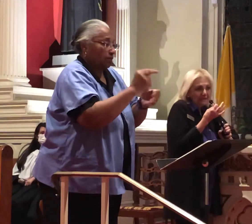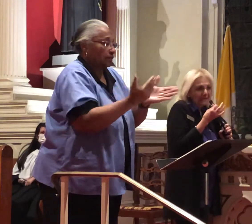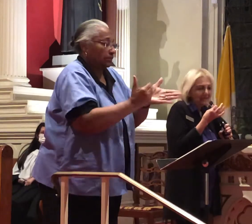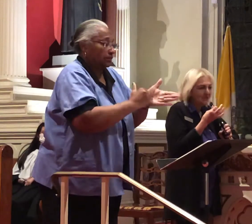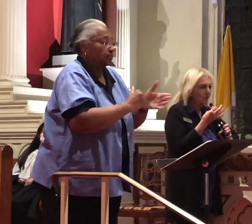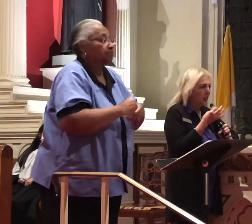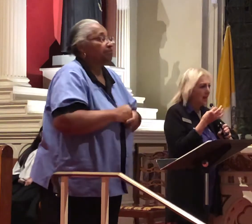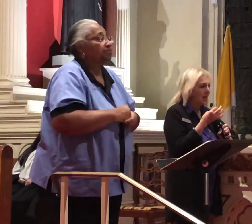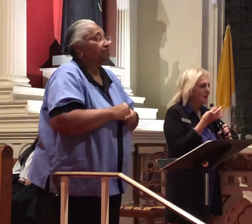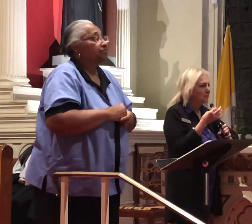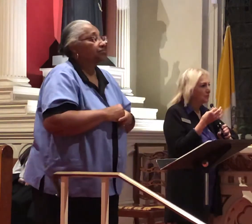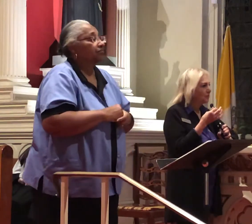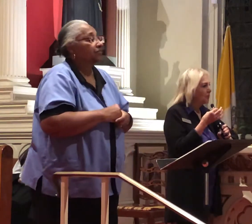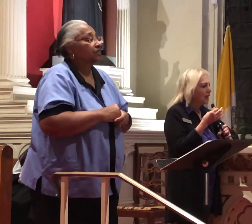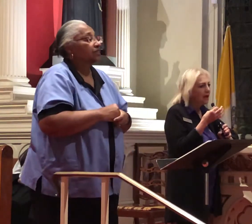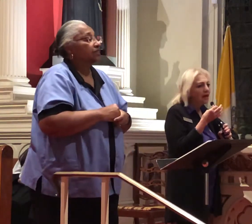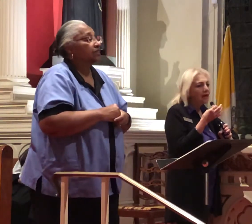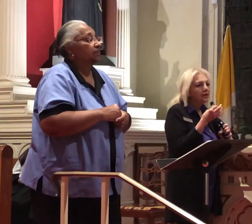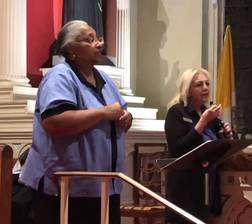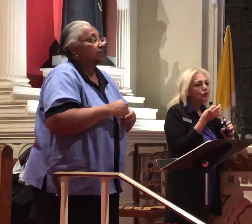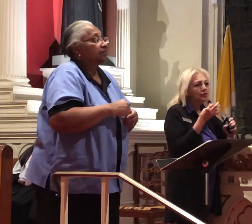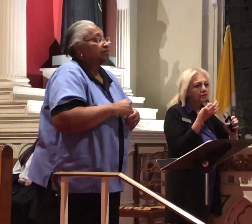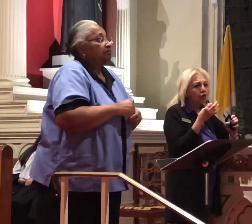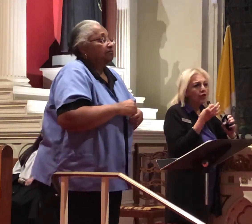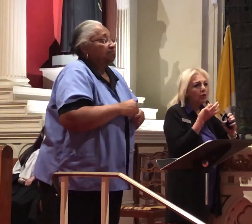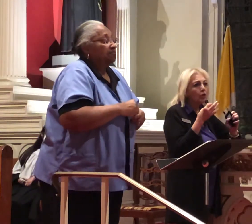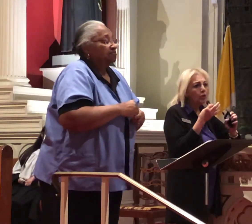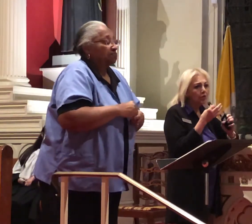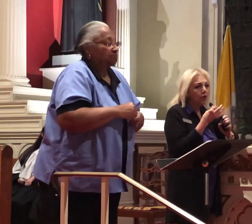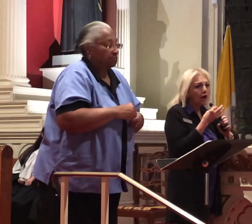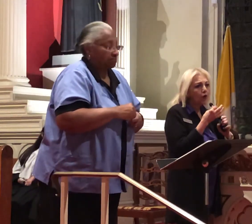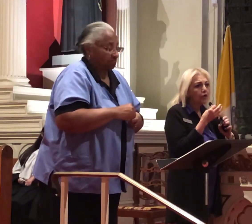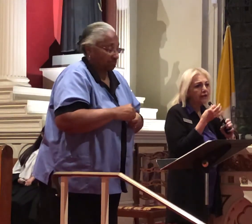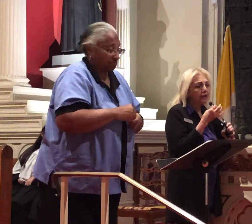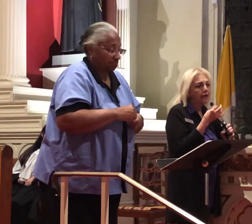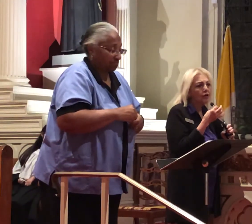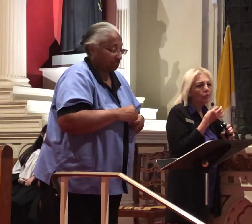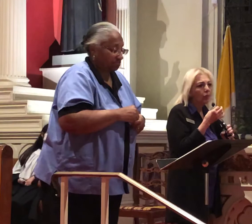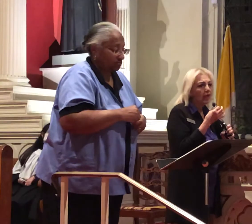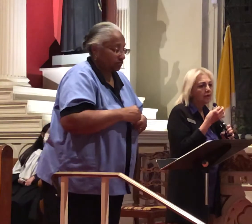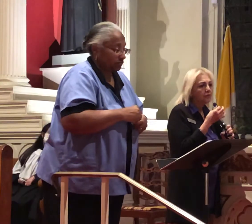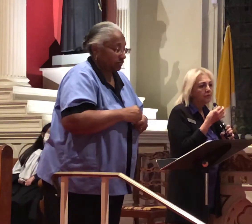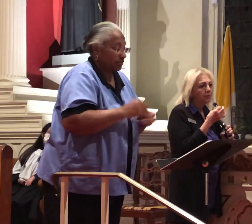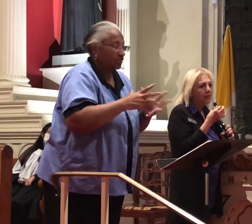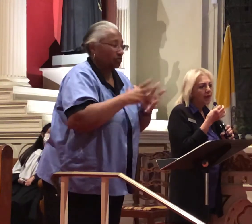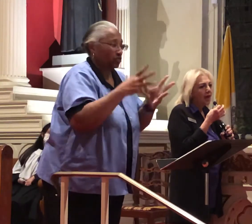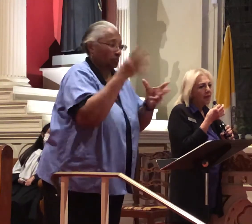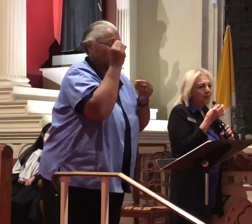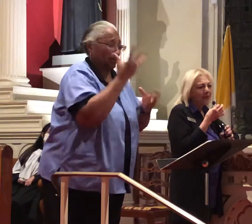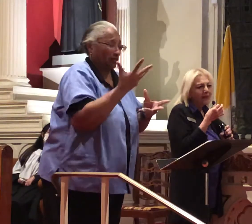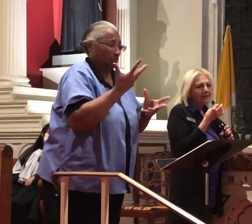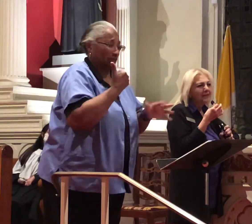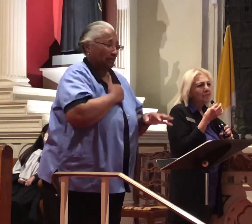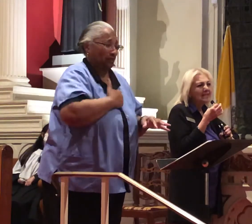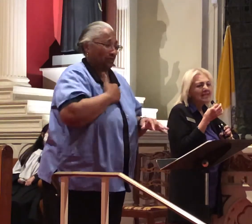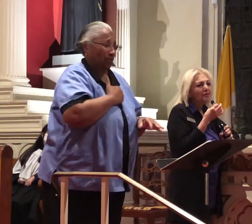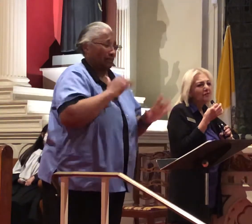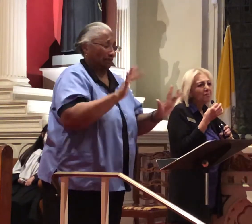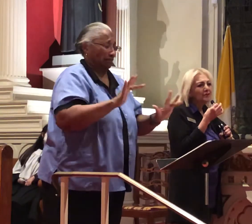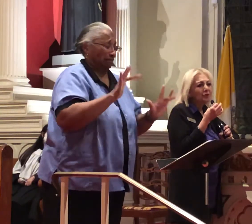and then they reconnected it too much information don't worry about